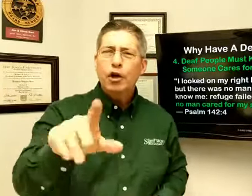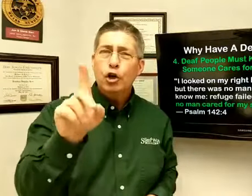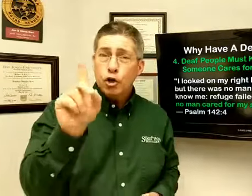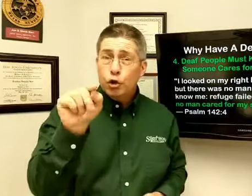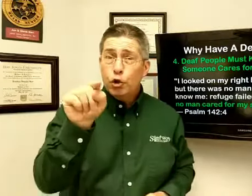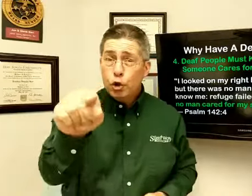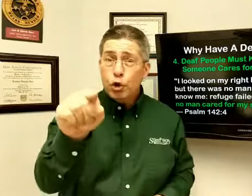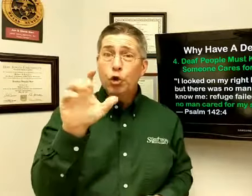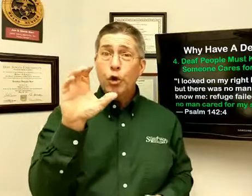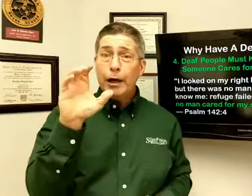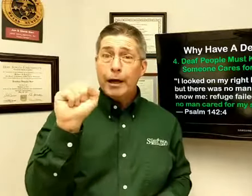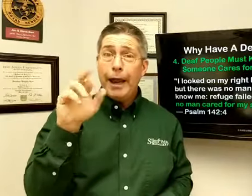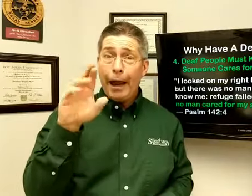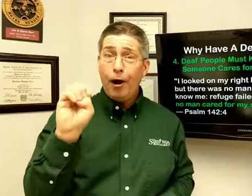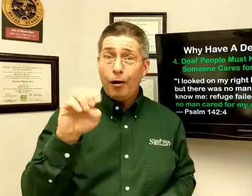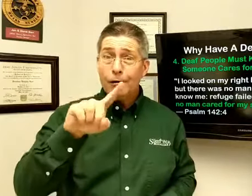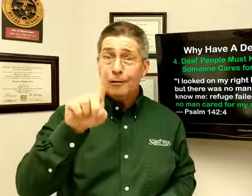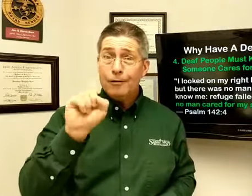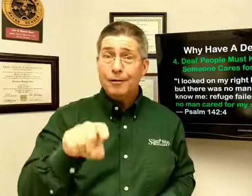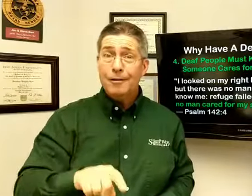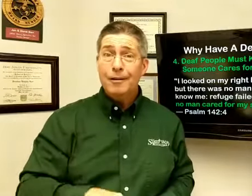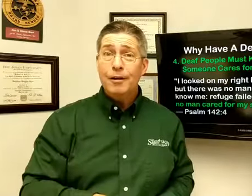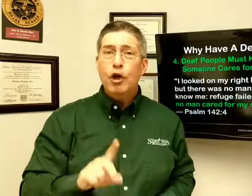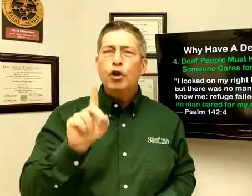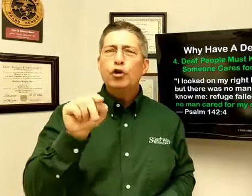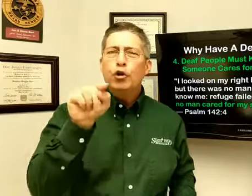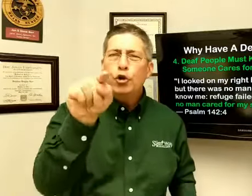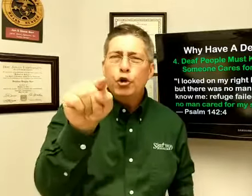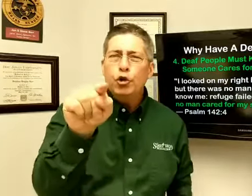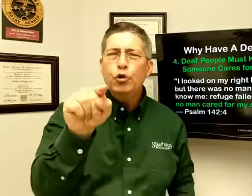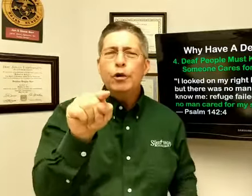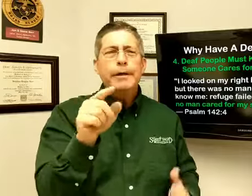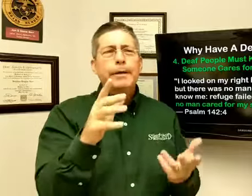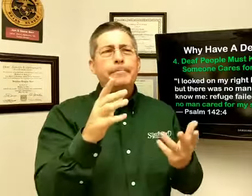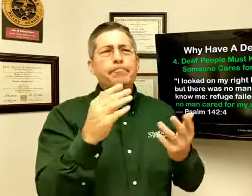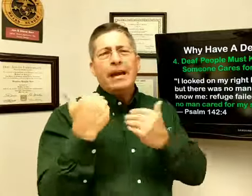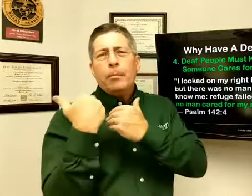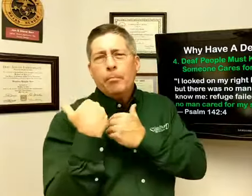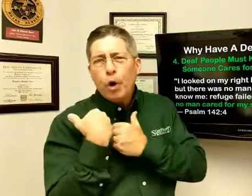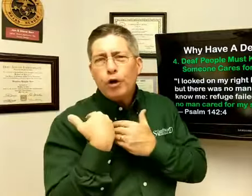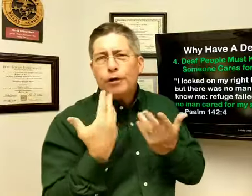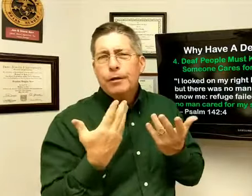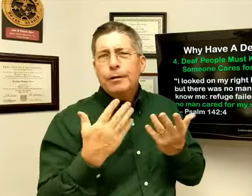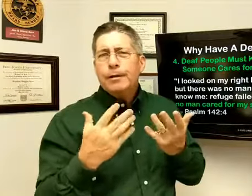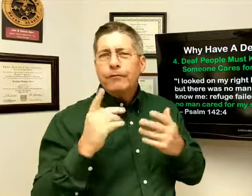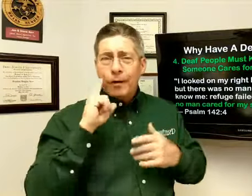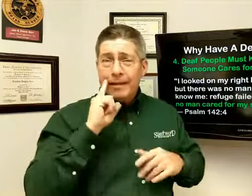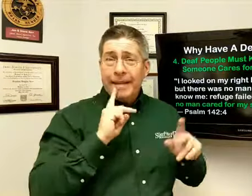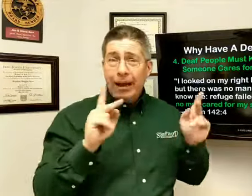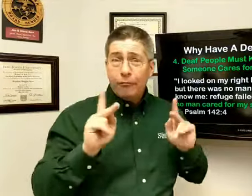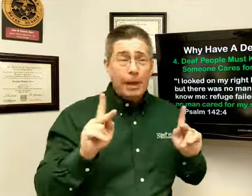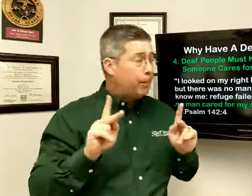Do you care? Do you have a burden for deaf people?